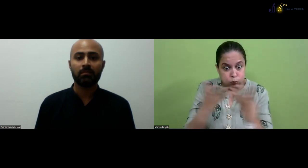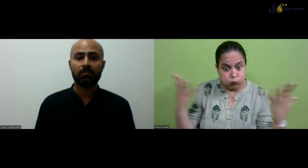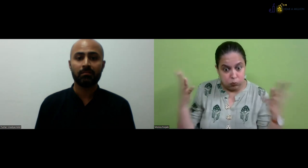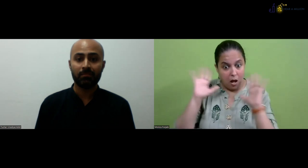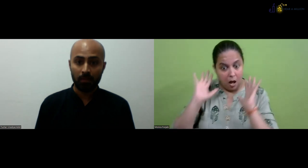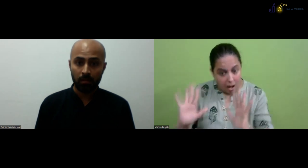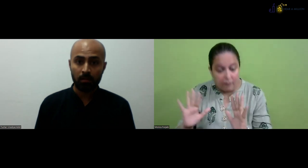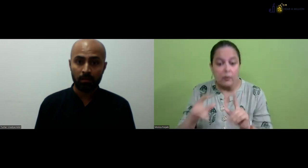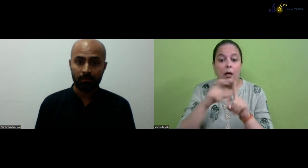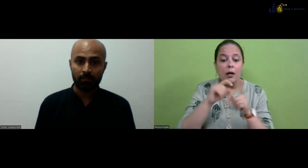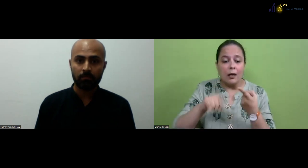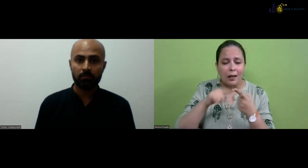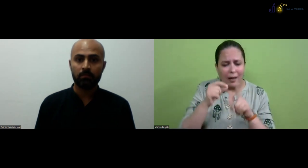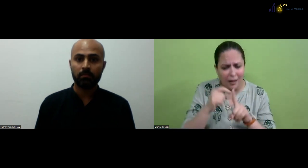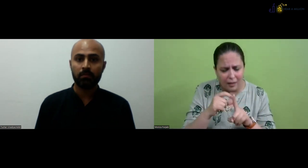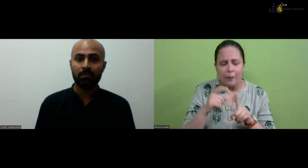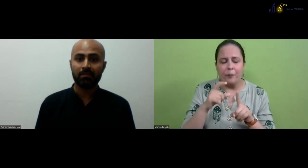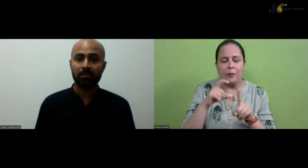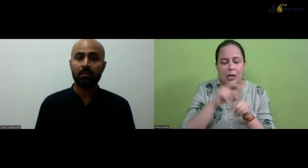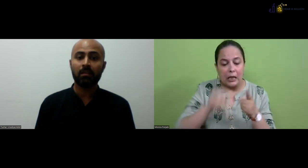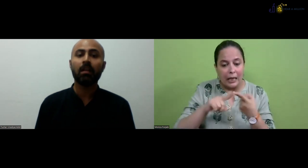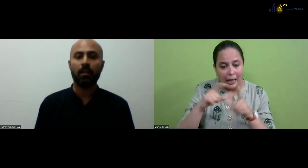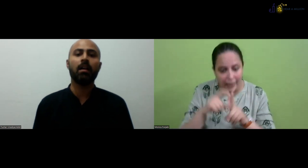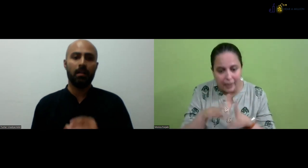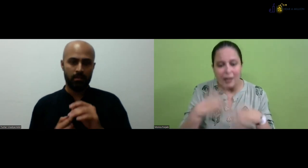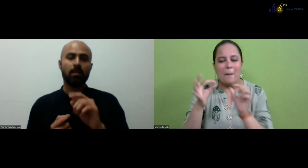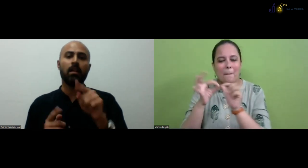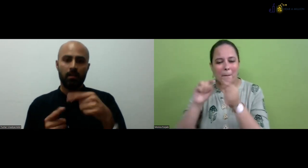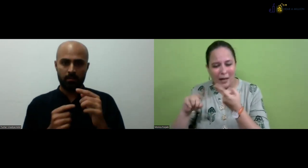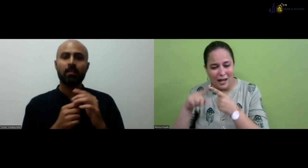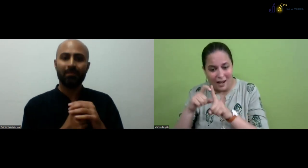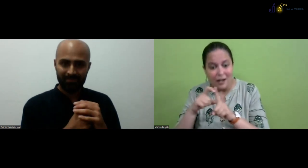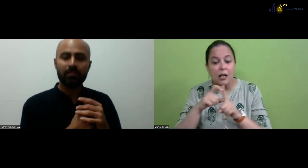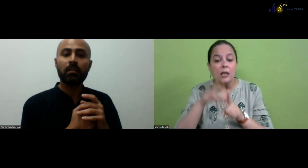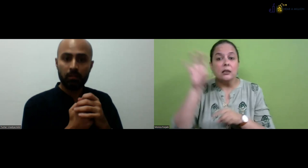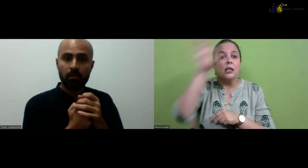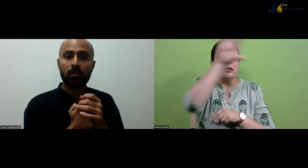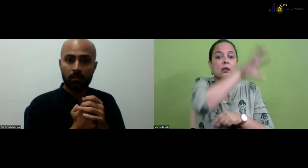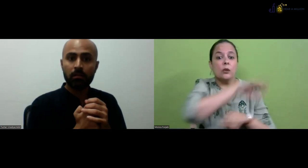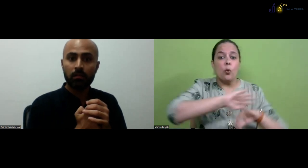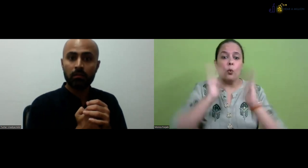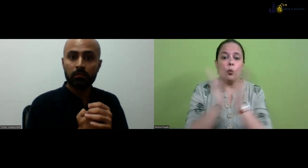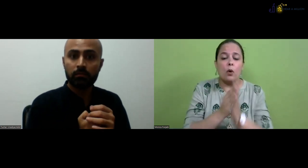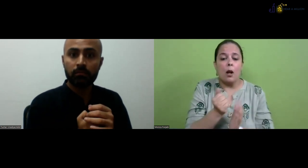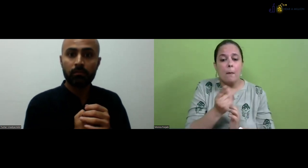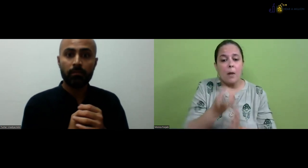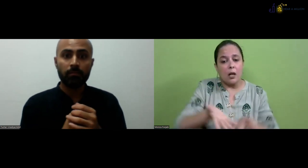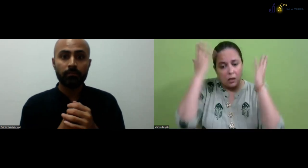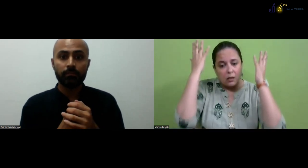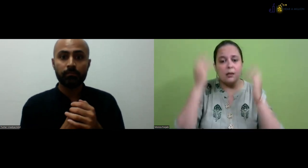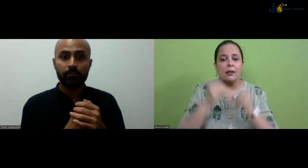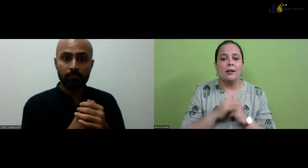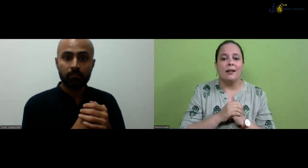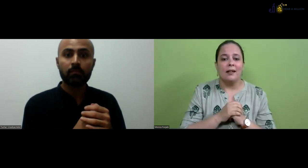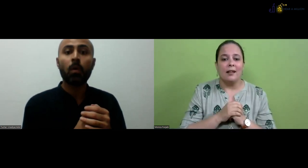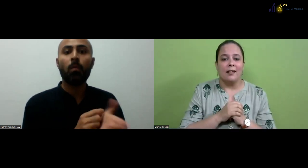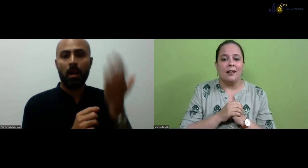go and visit main schools in one day. We can do this option as well. So in D8 or D8 course, there are